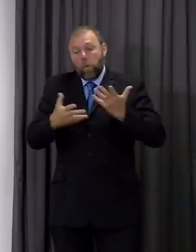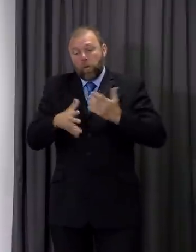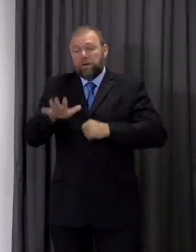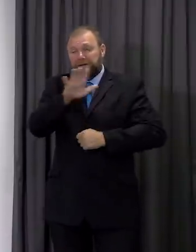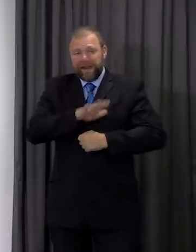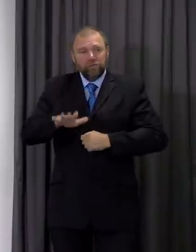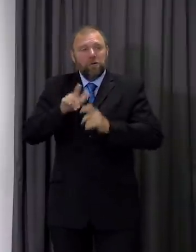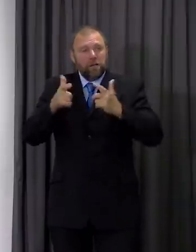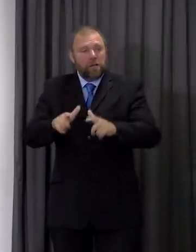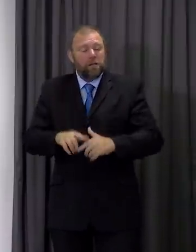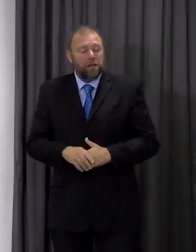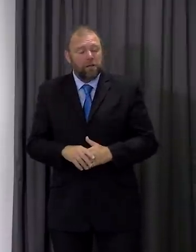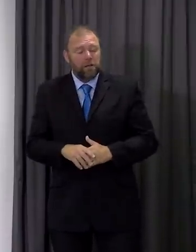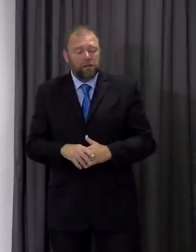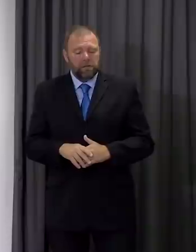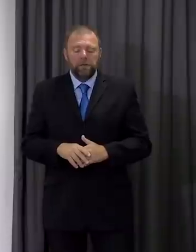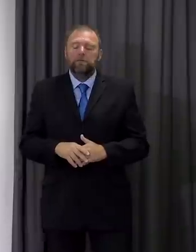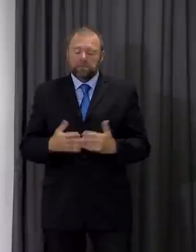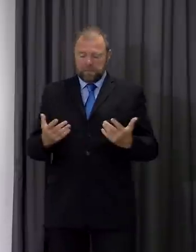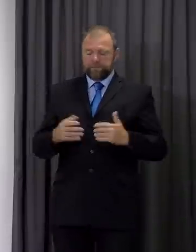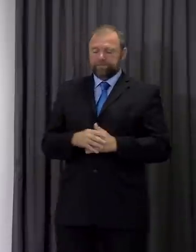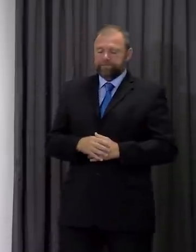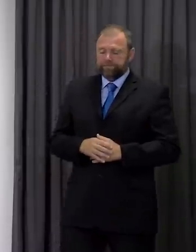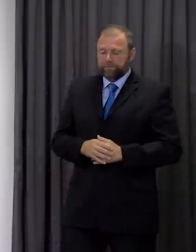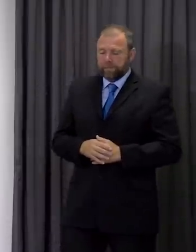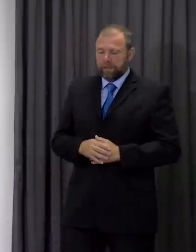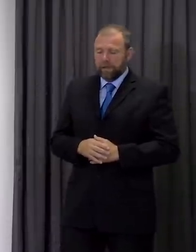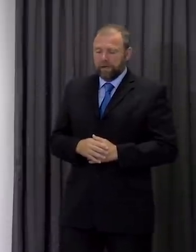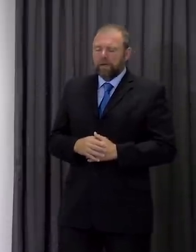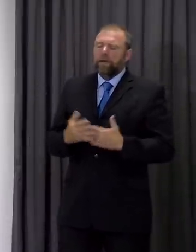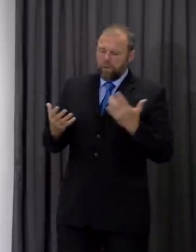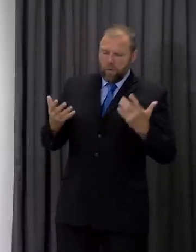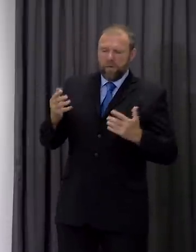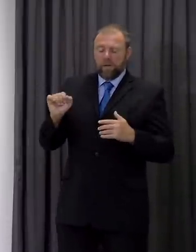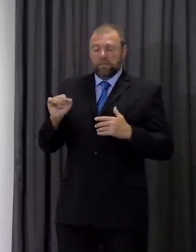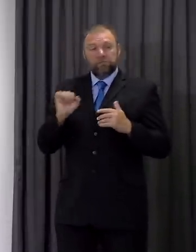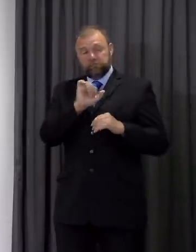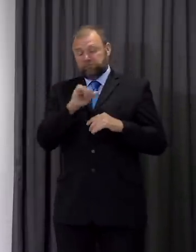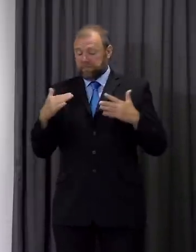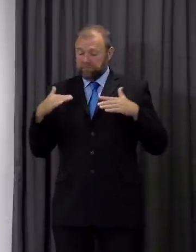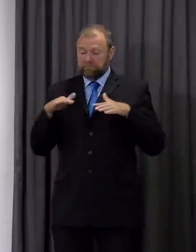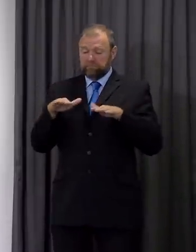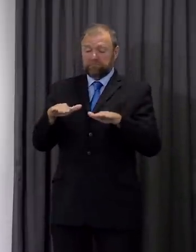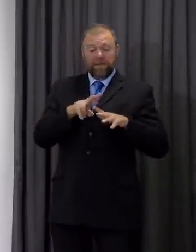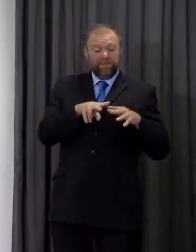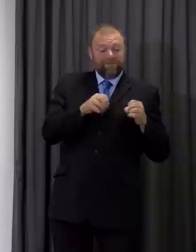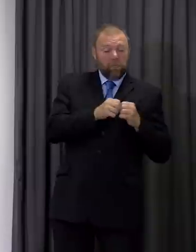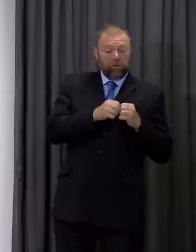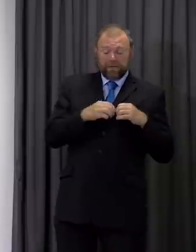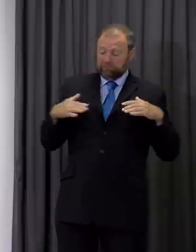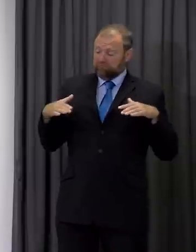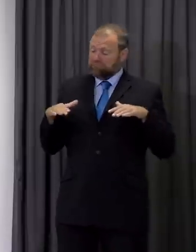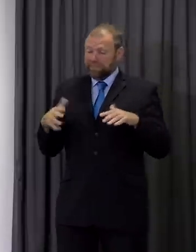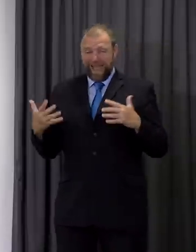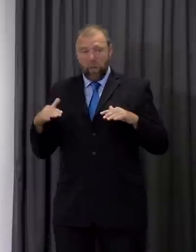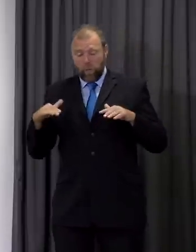we're still at the point though where despite being in an equivalent of February we can make a difference in